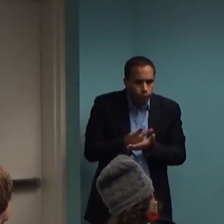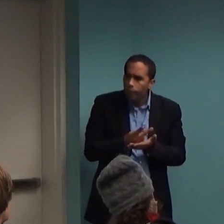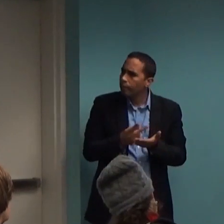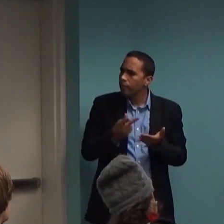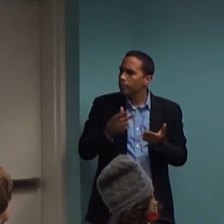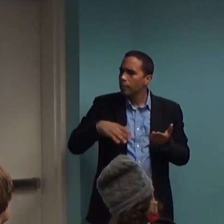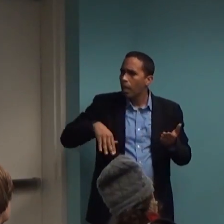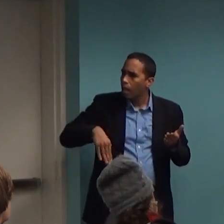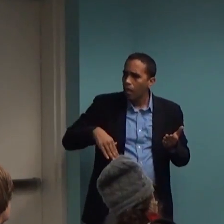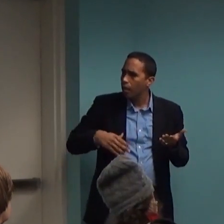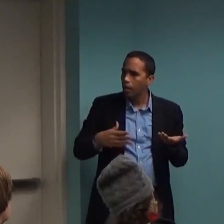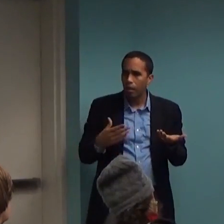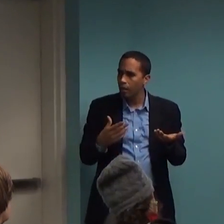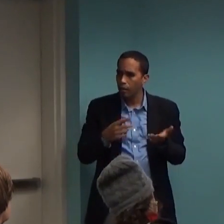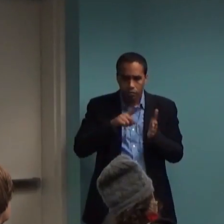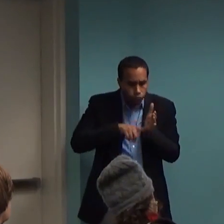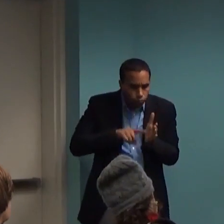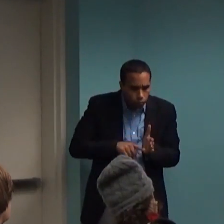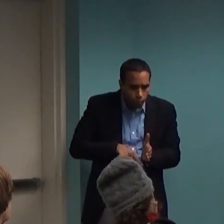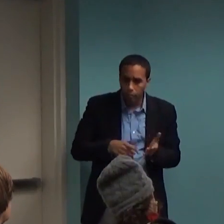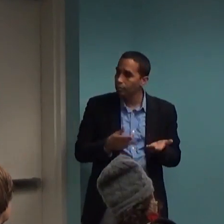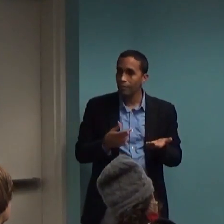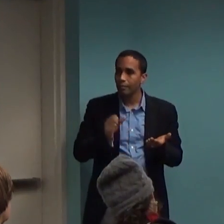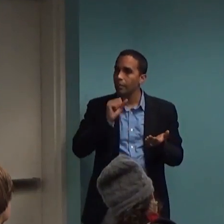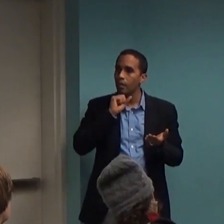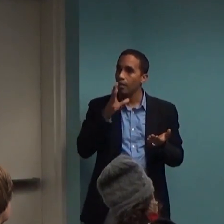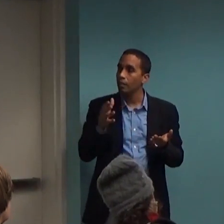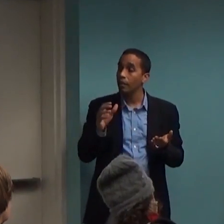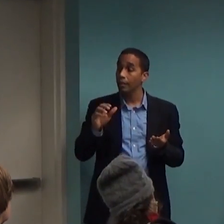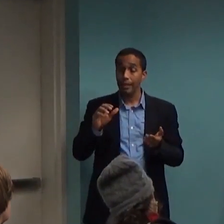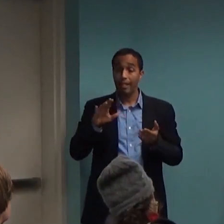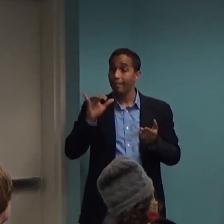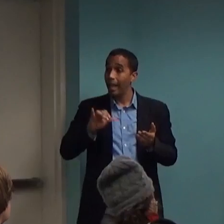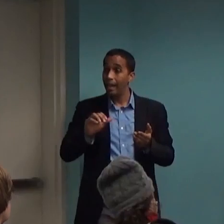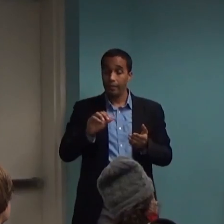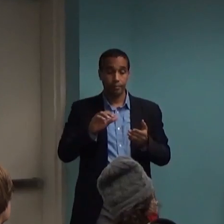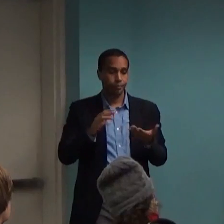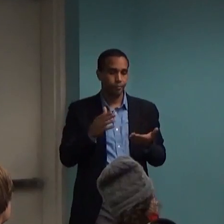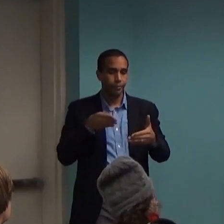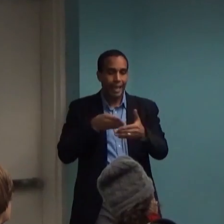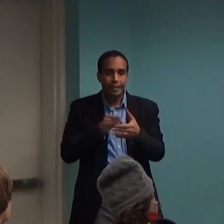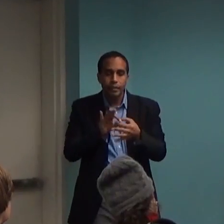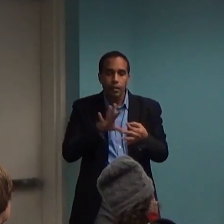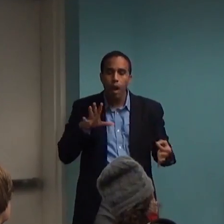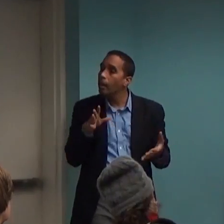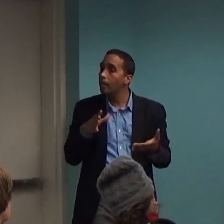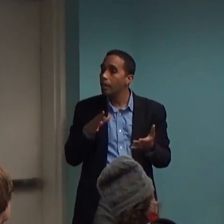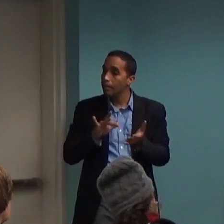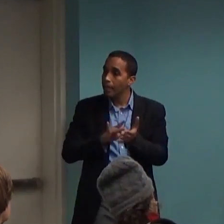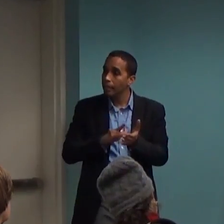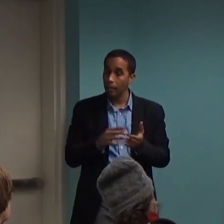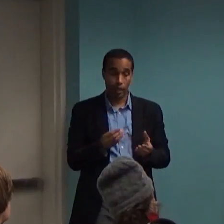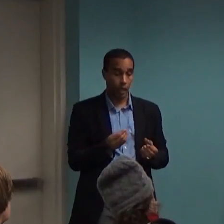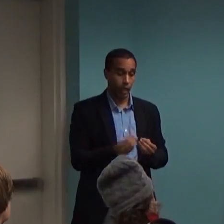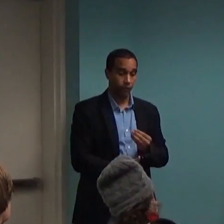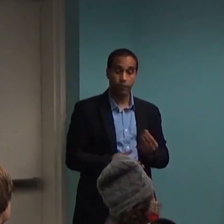so, the antipsychotics are in that category. There was a lot of what they call off-label usage. So, it's being prescribed legally, but it was not